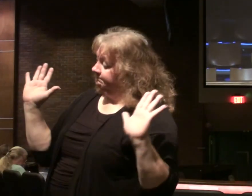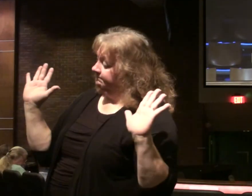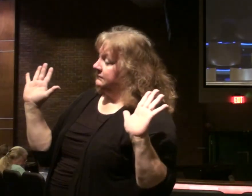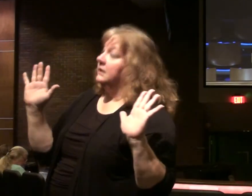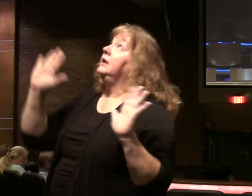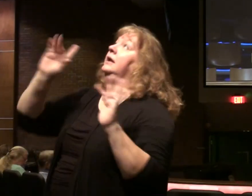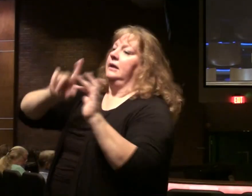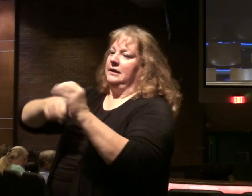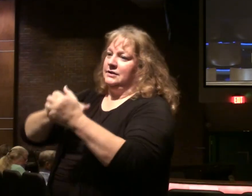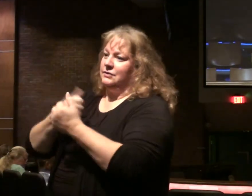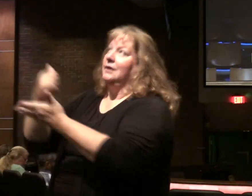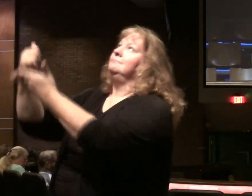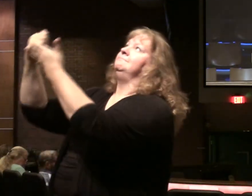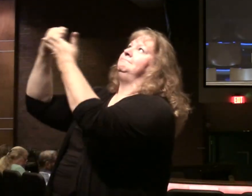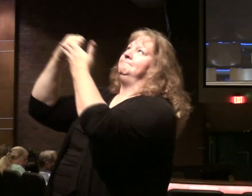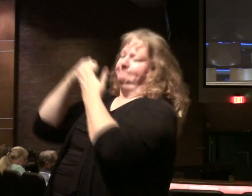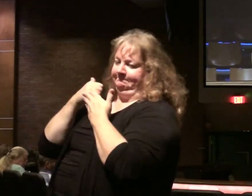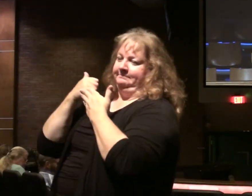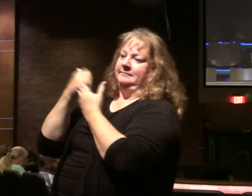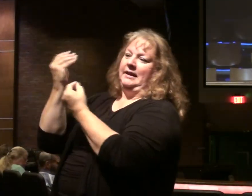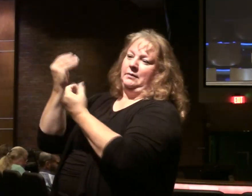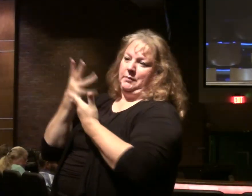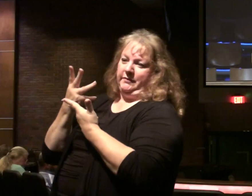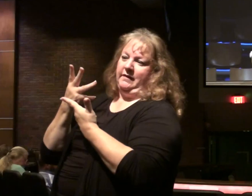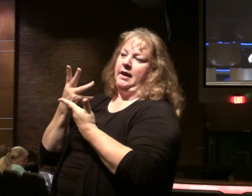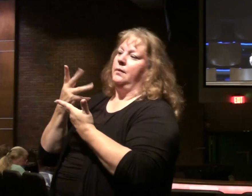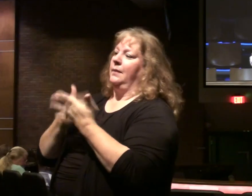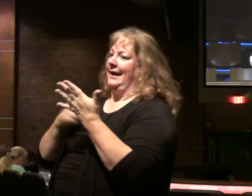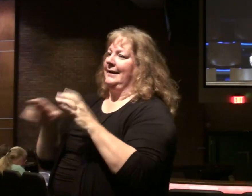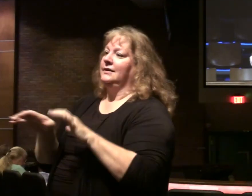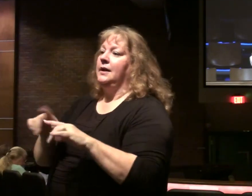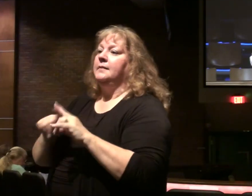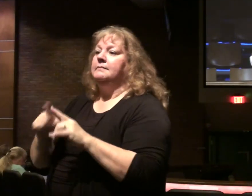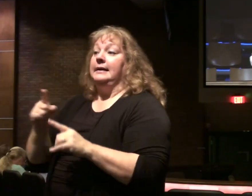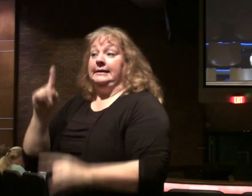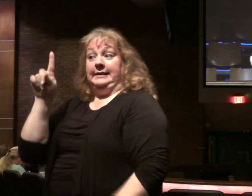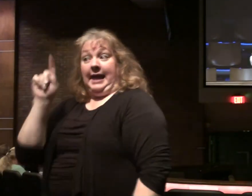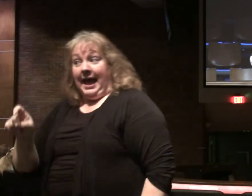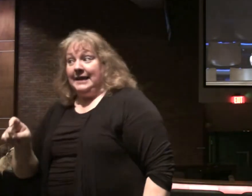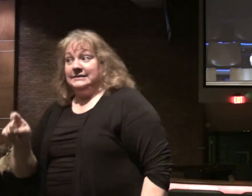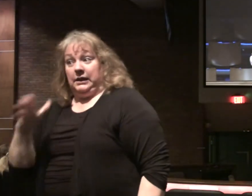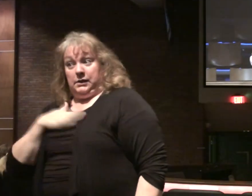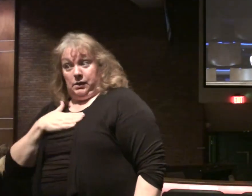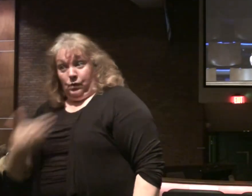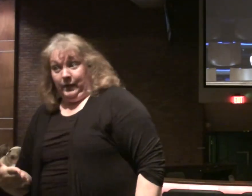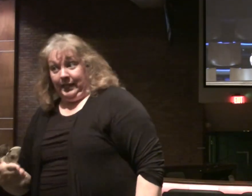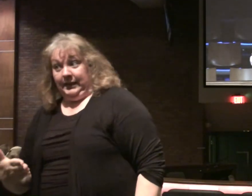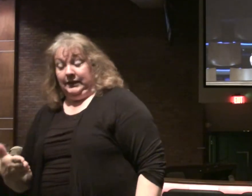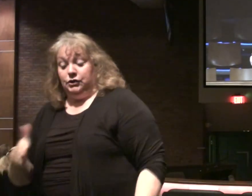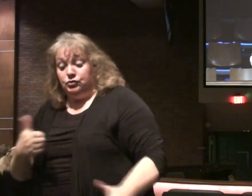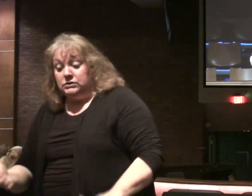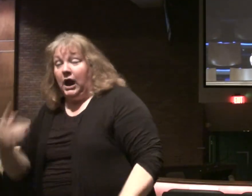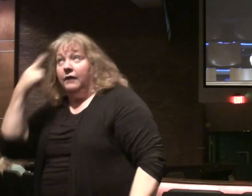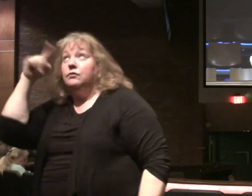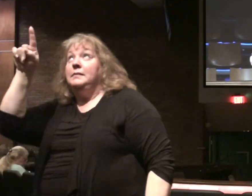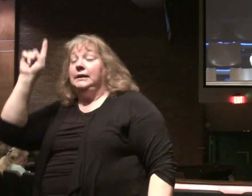believe His grace will enable. His grace will provide. But this is what He wants. This is what He asks Him. Do you want Him to go to death for me? You